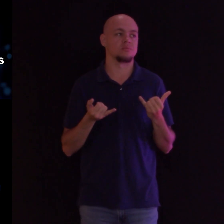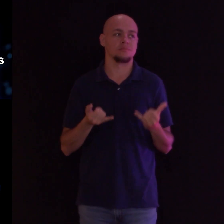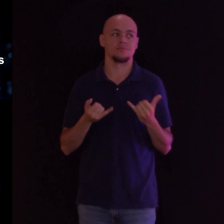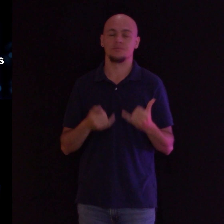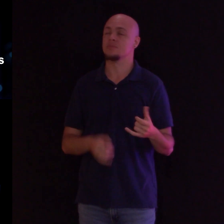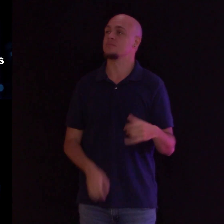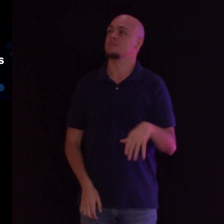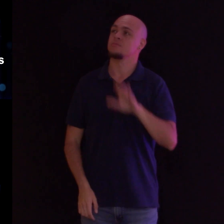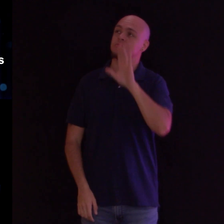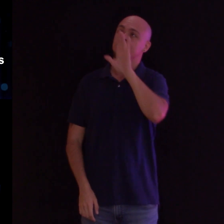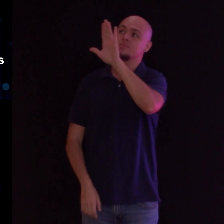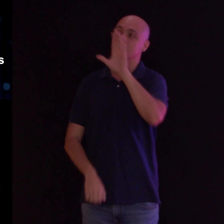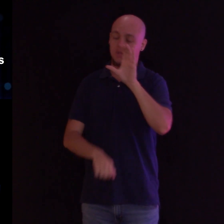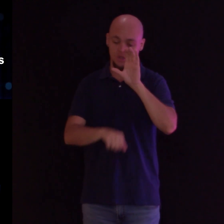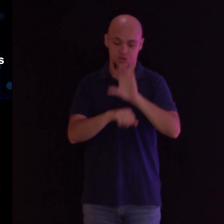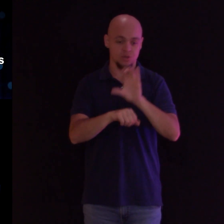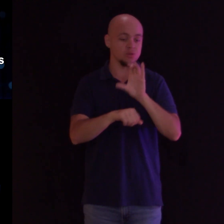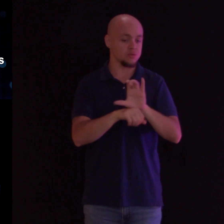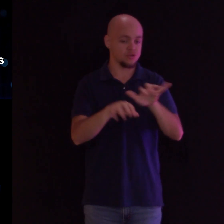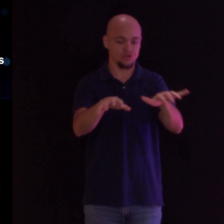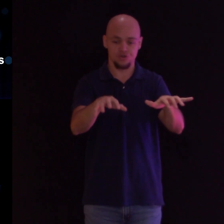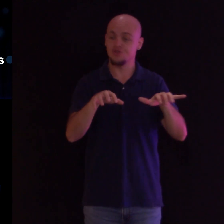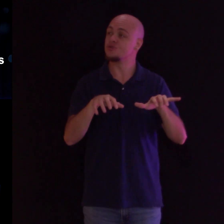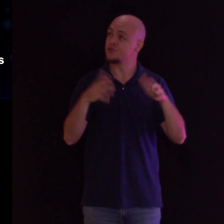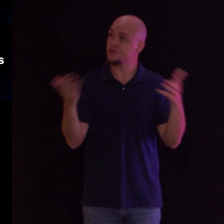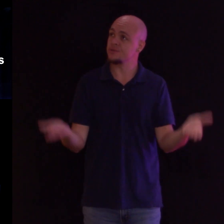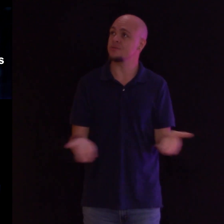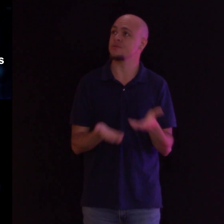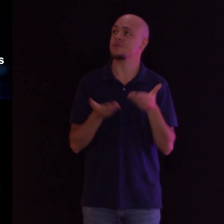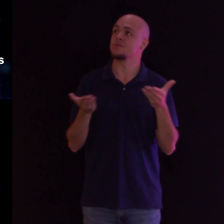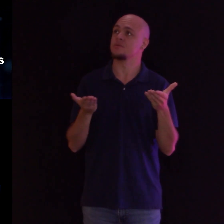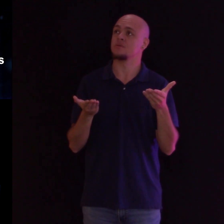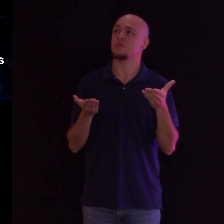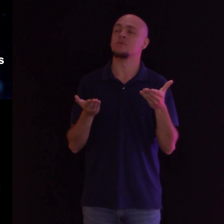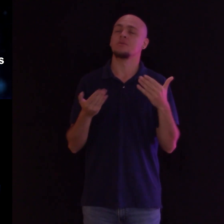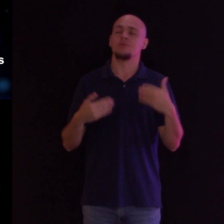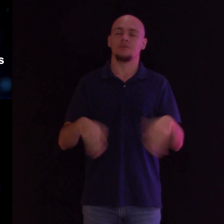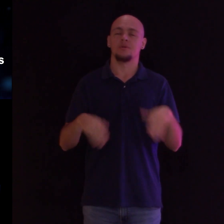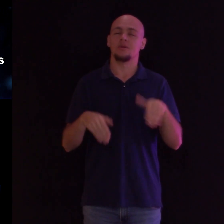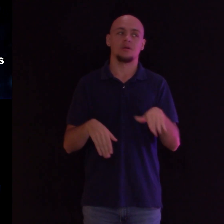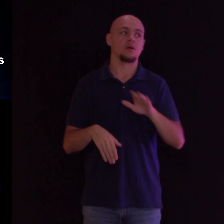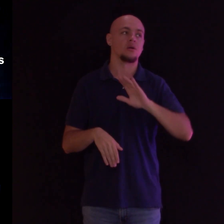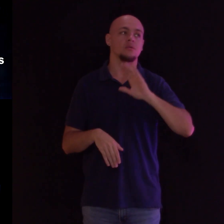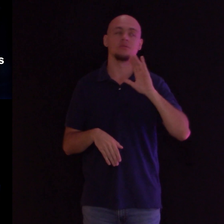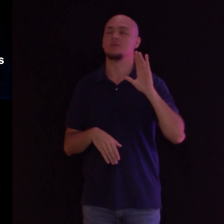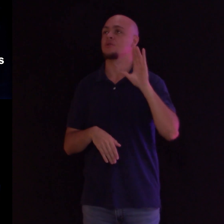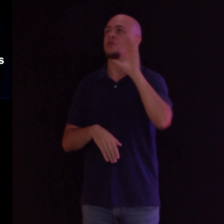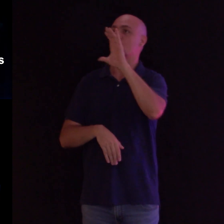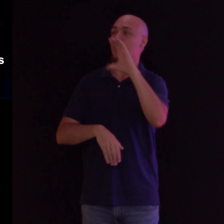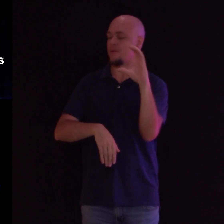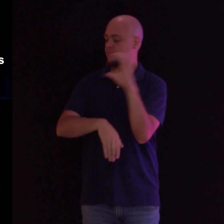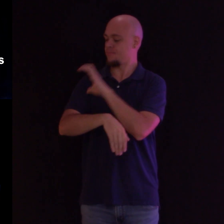We are your church, we need your power